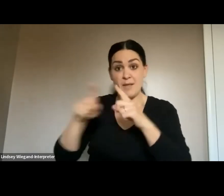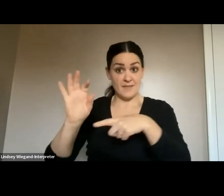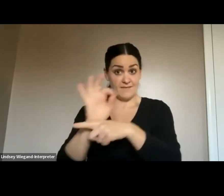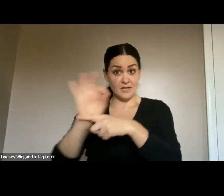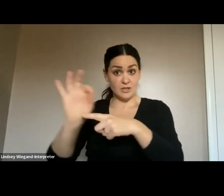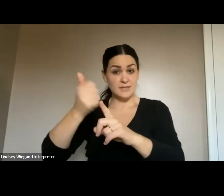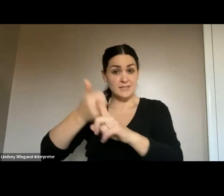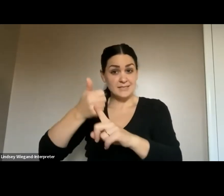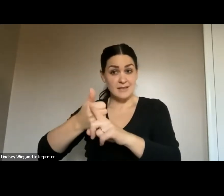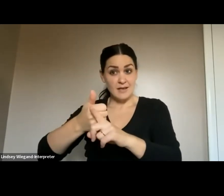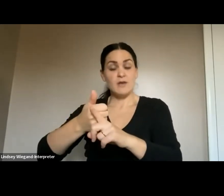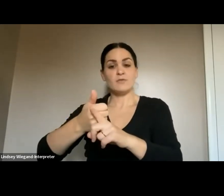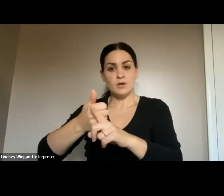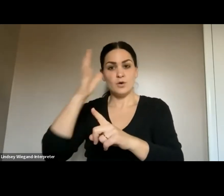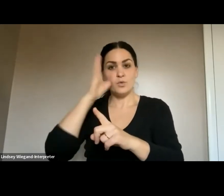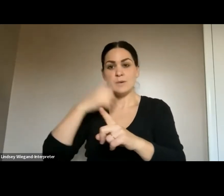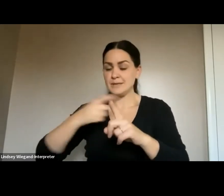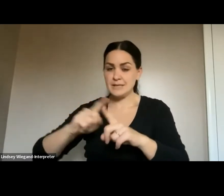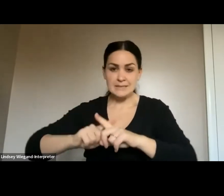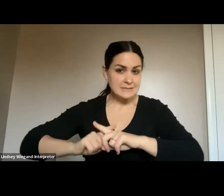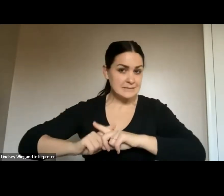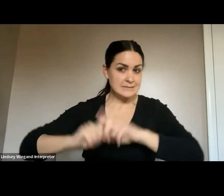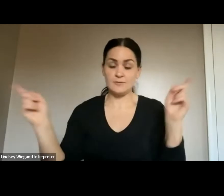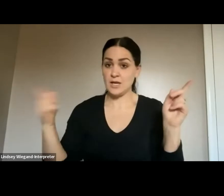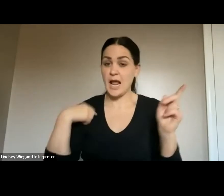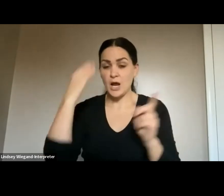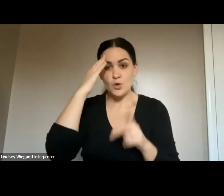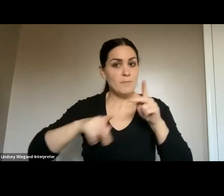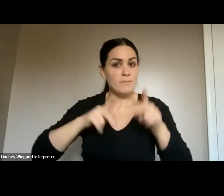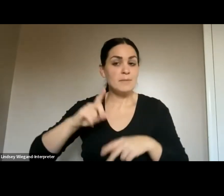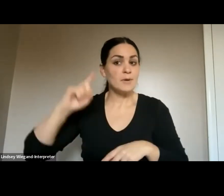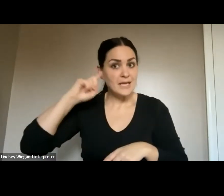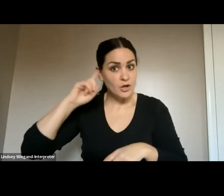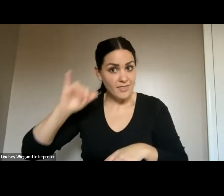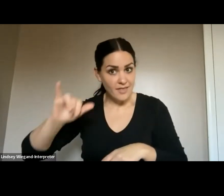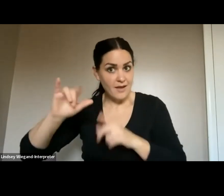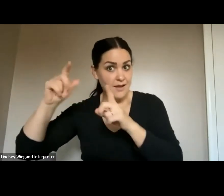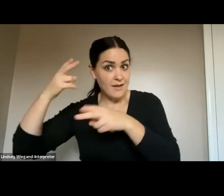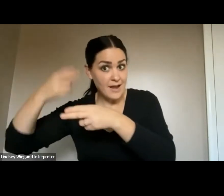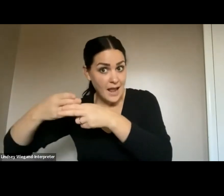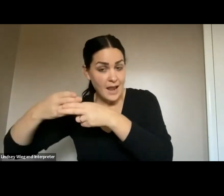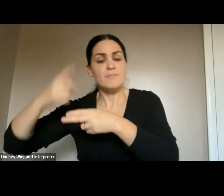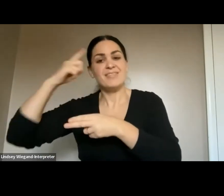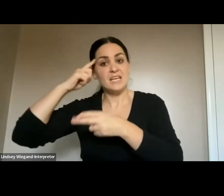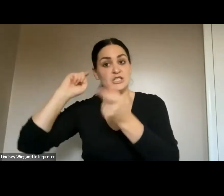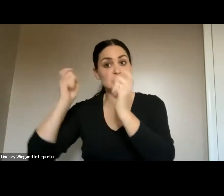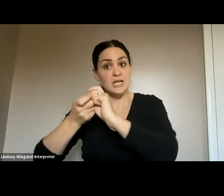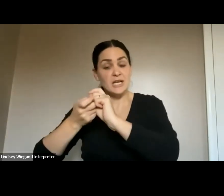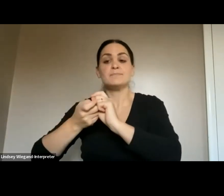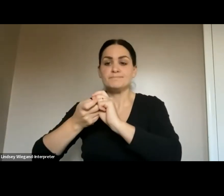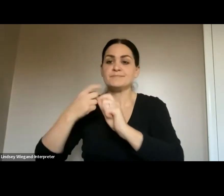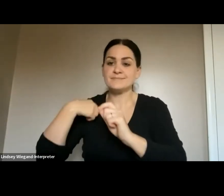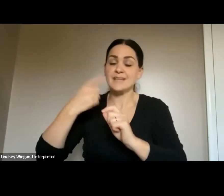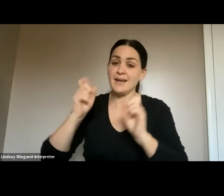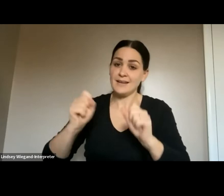is going to be completely different. So I know people hear transdev, nothing's changed. I can guarantee you something changed because I can put up that